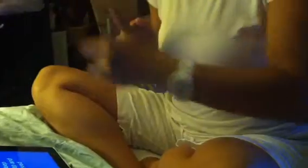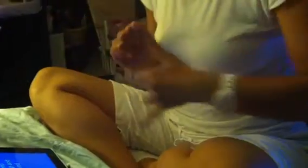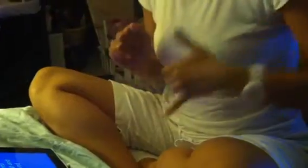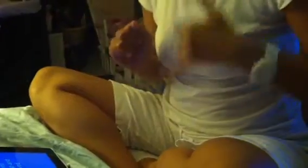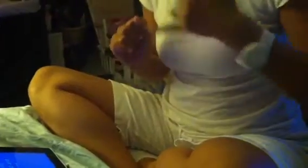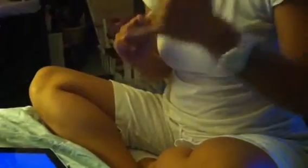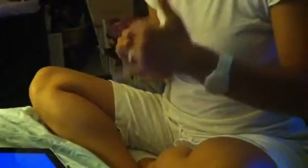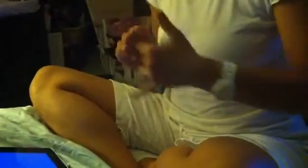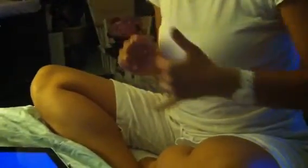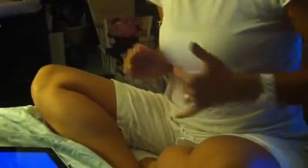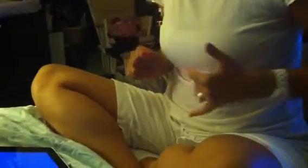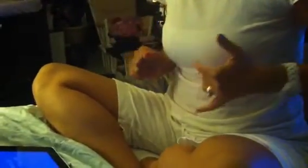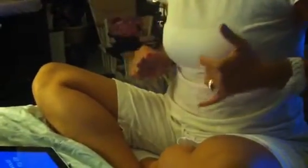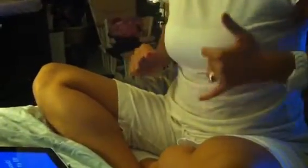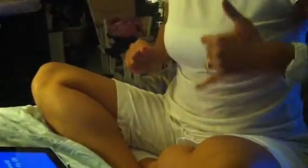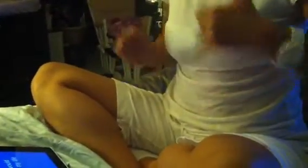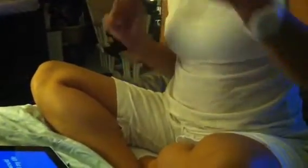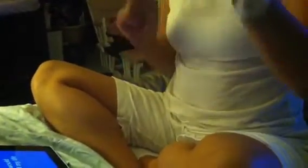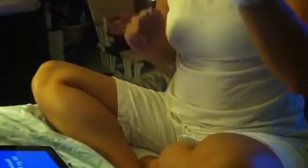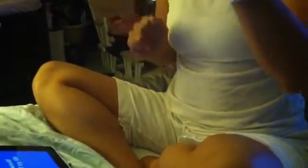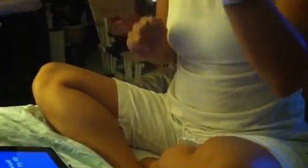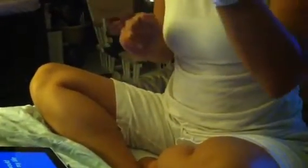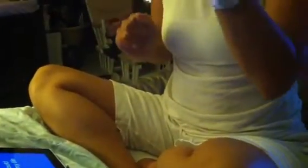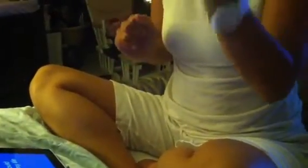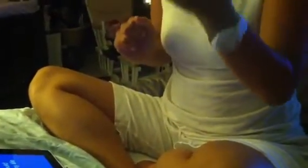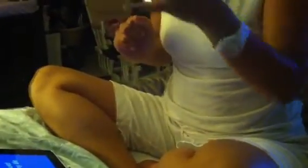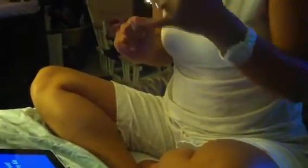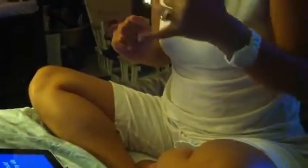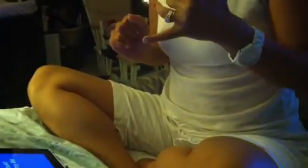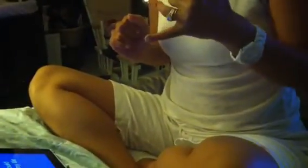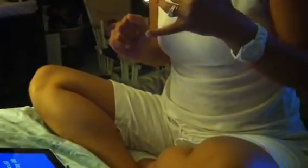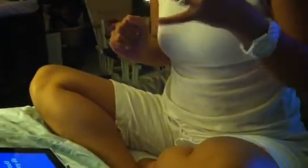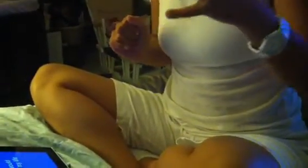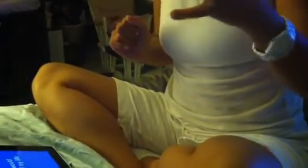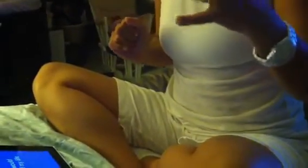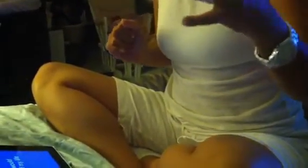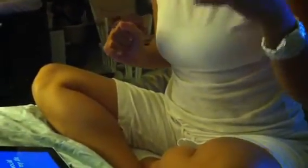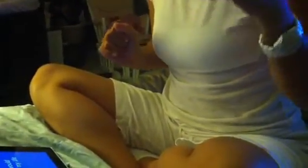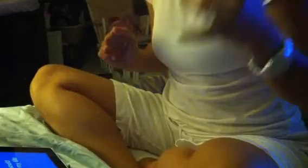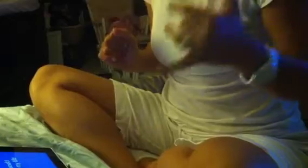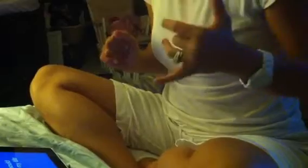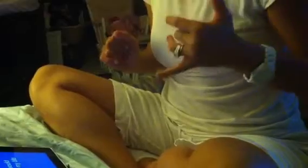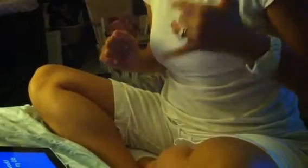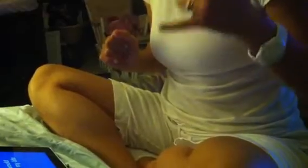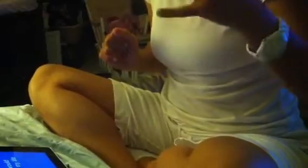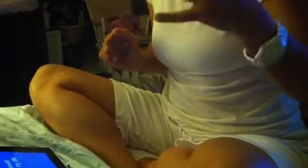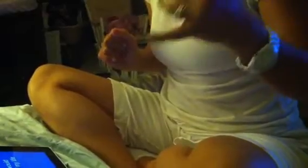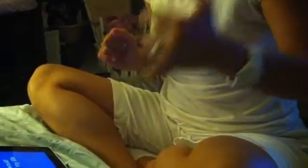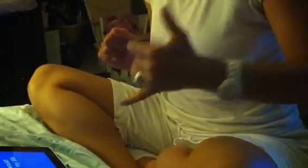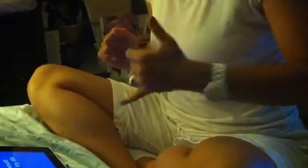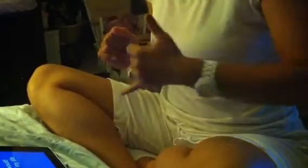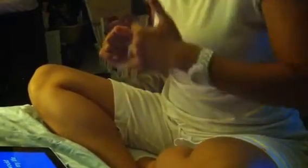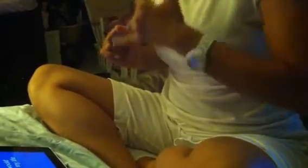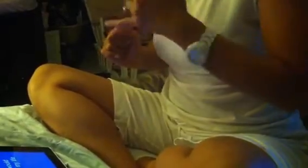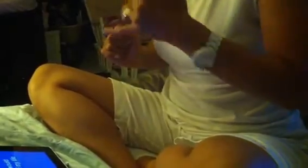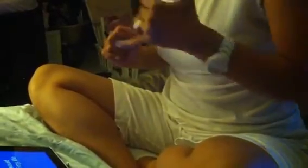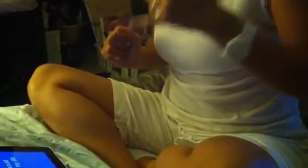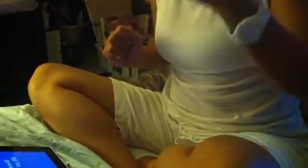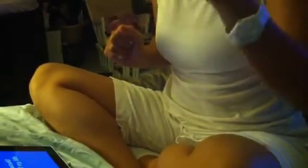I believe. When you told me you loved me, did you know it would take me the rest of